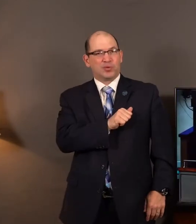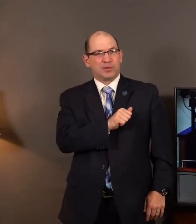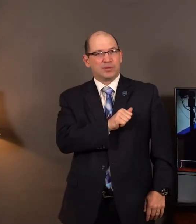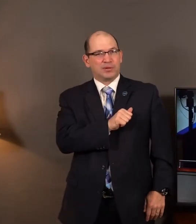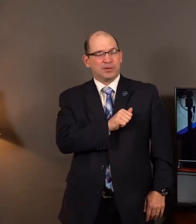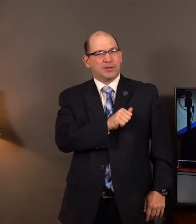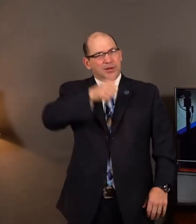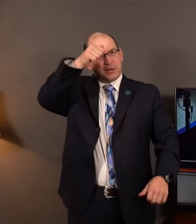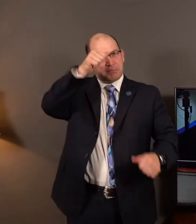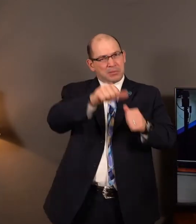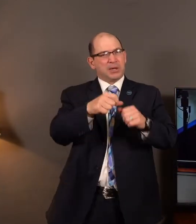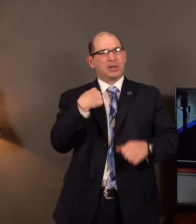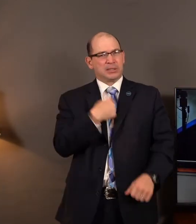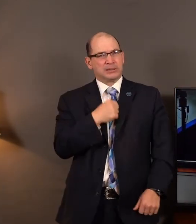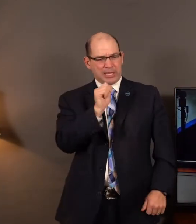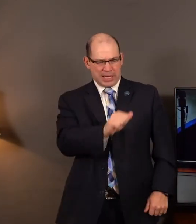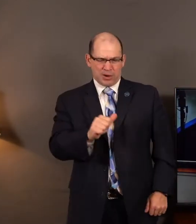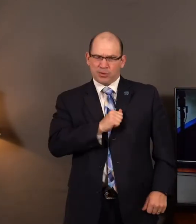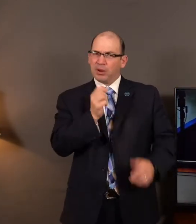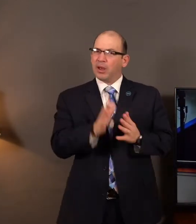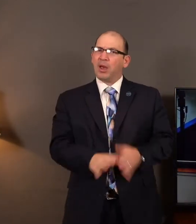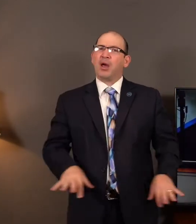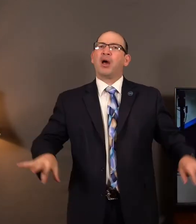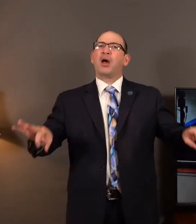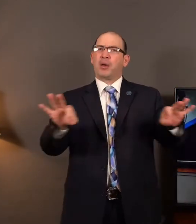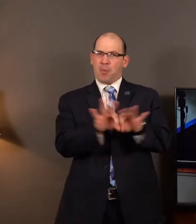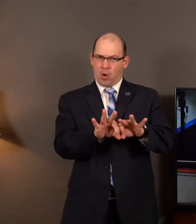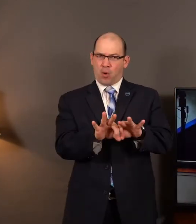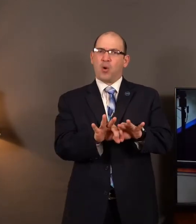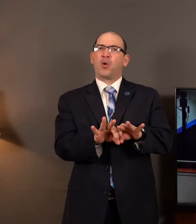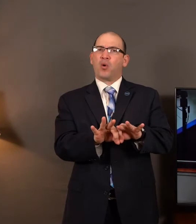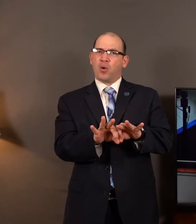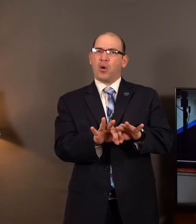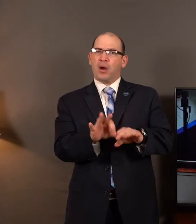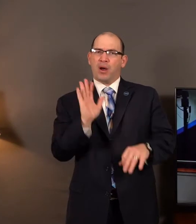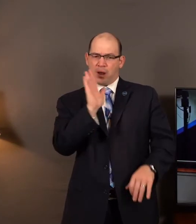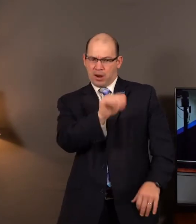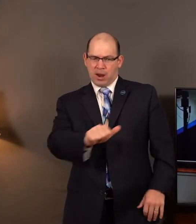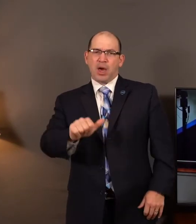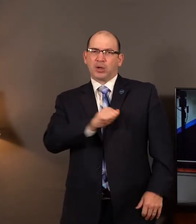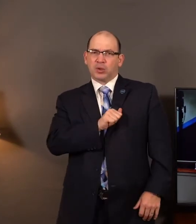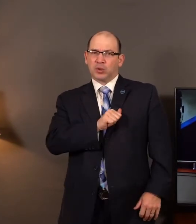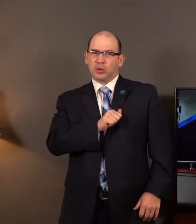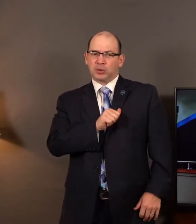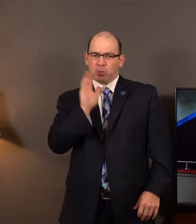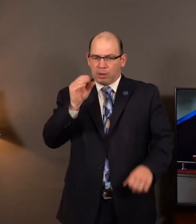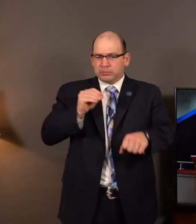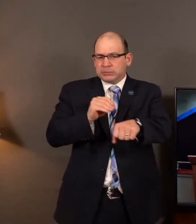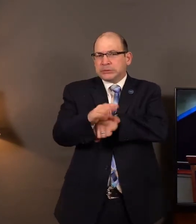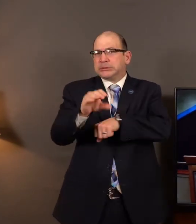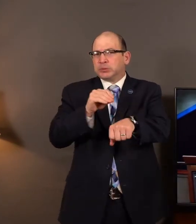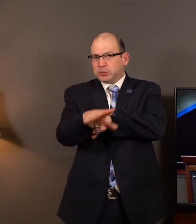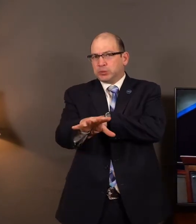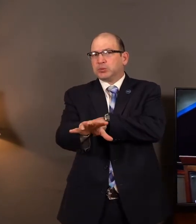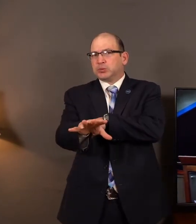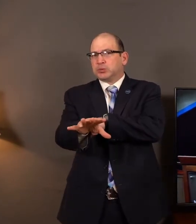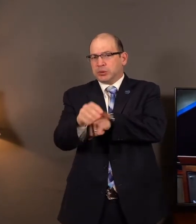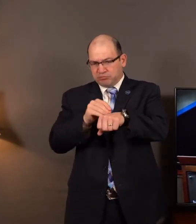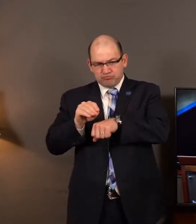reminded tonight that our attitude determines our altitude. And sometimes the question is posed. Well why is it that some followers